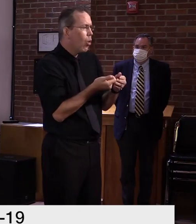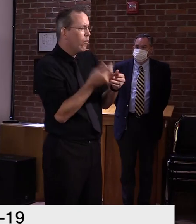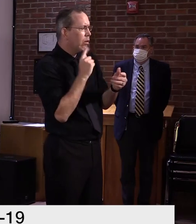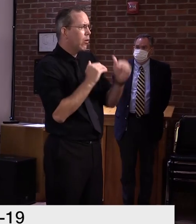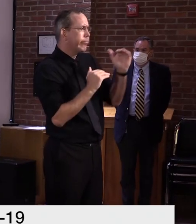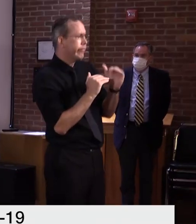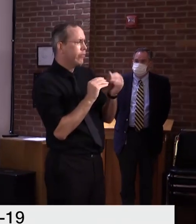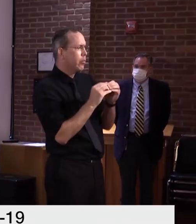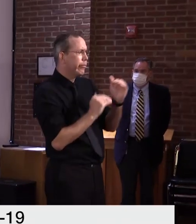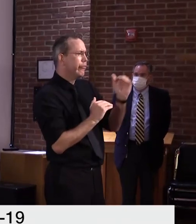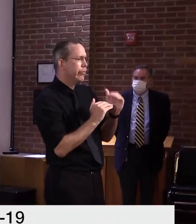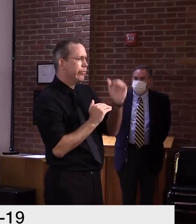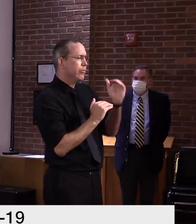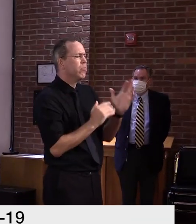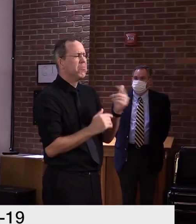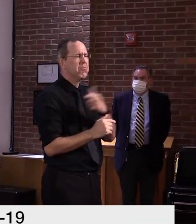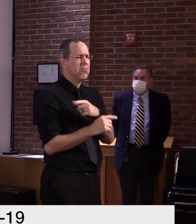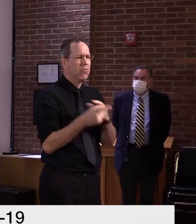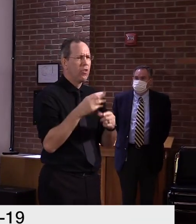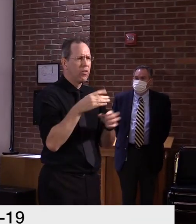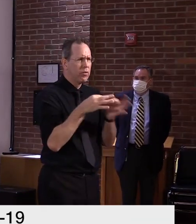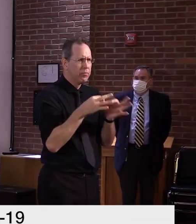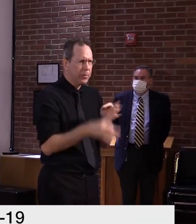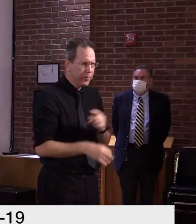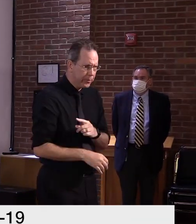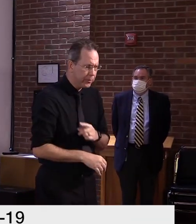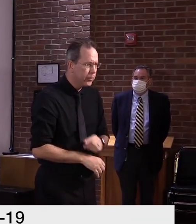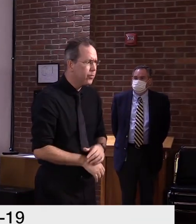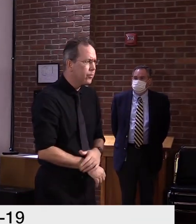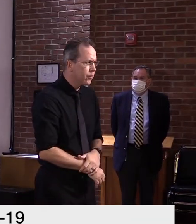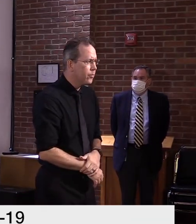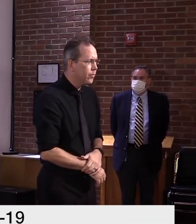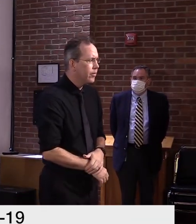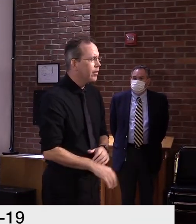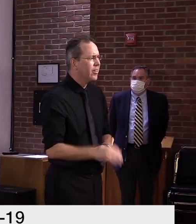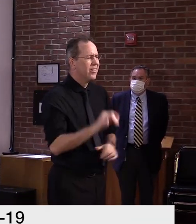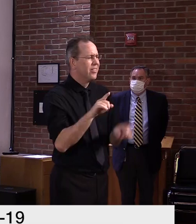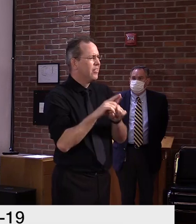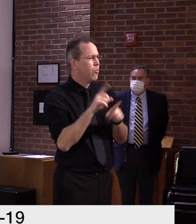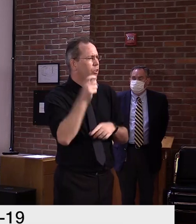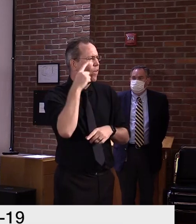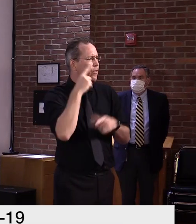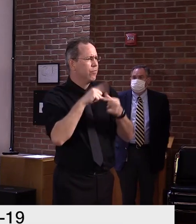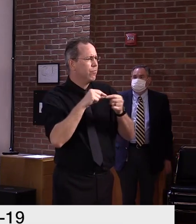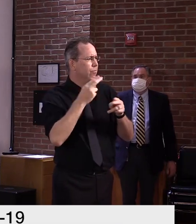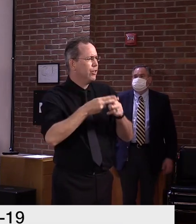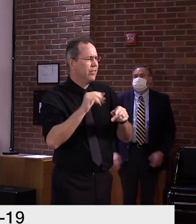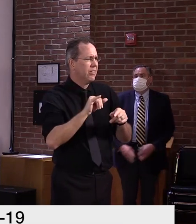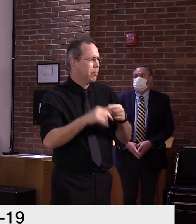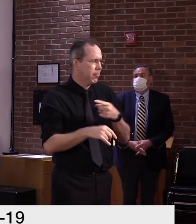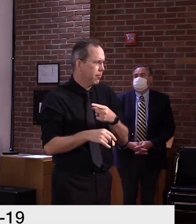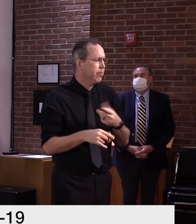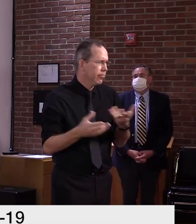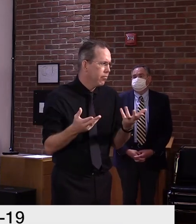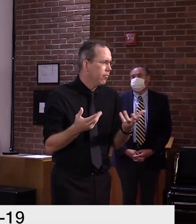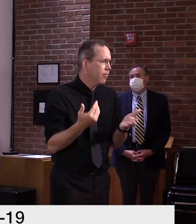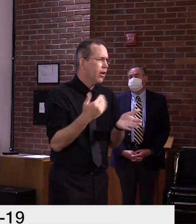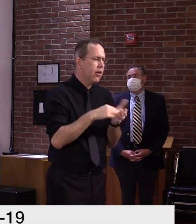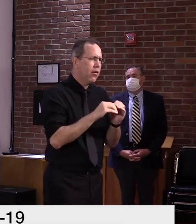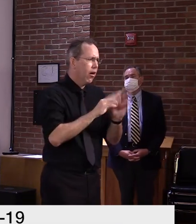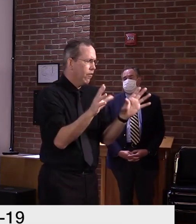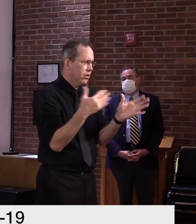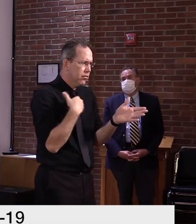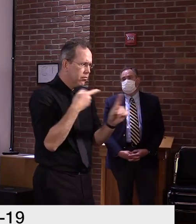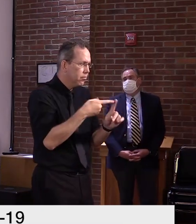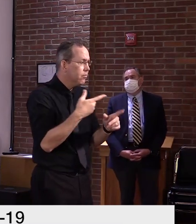I think the governor's answered that pretty well. Um, obviously we, we have a whole epidemiology